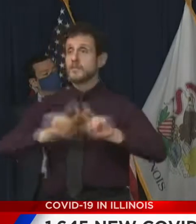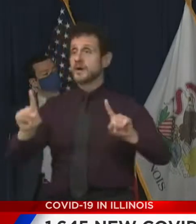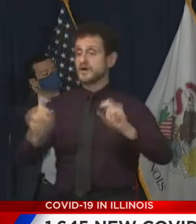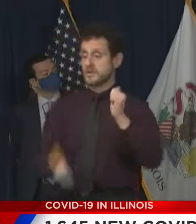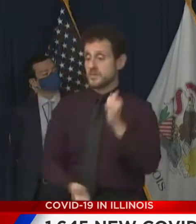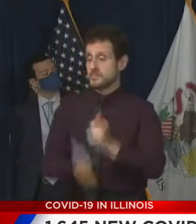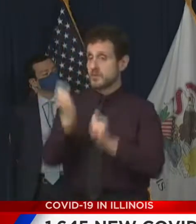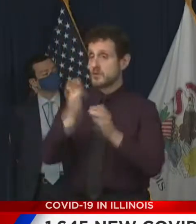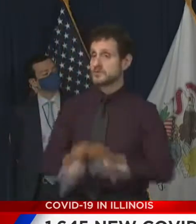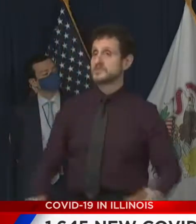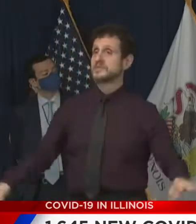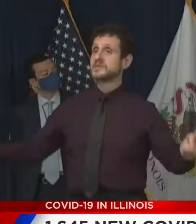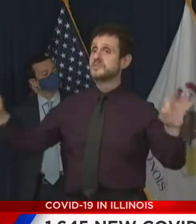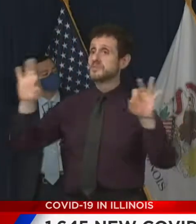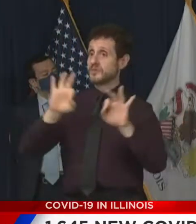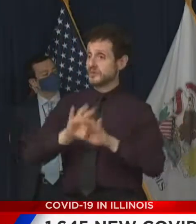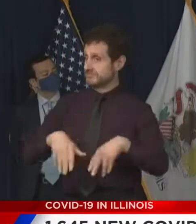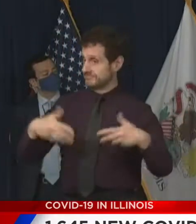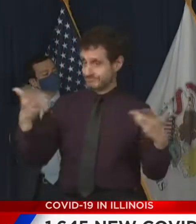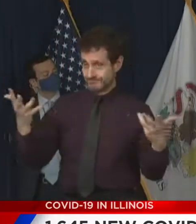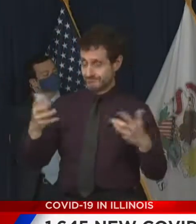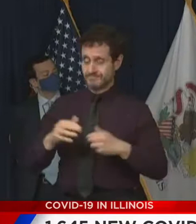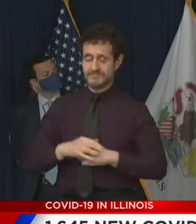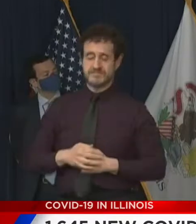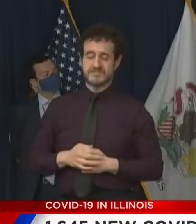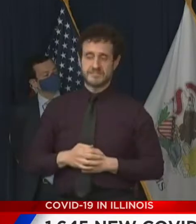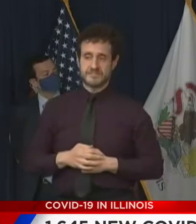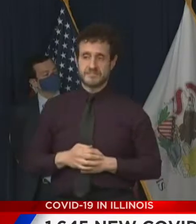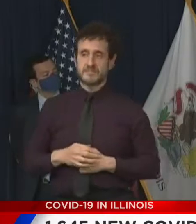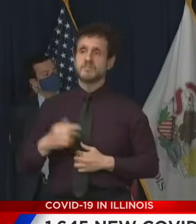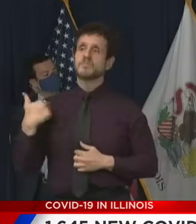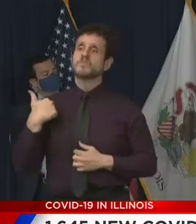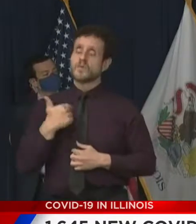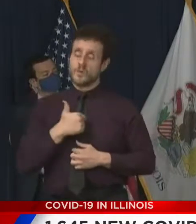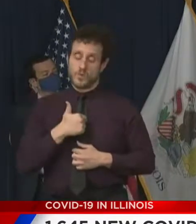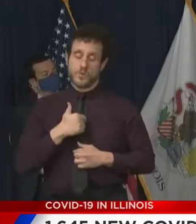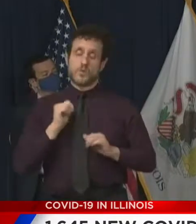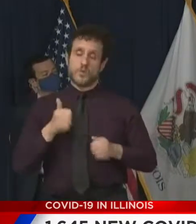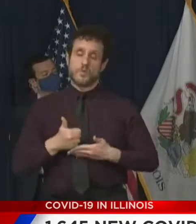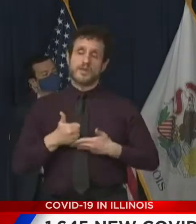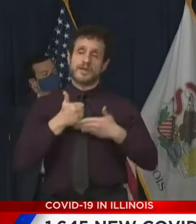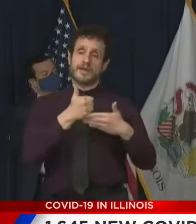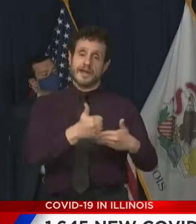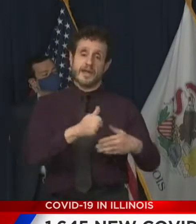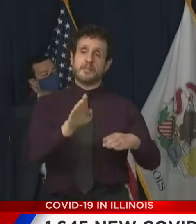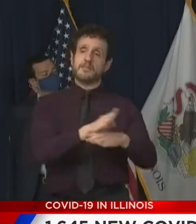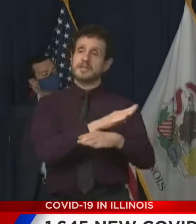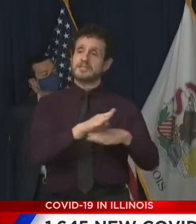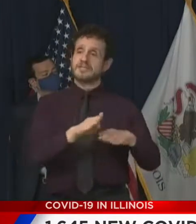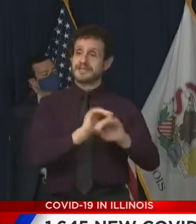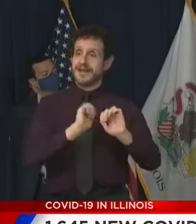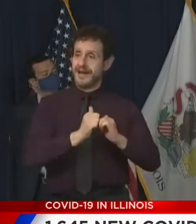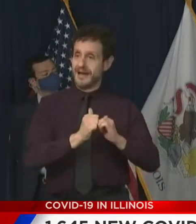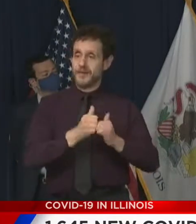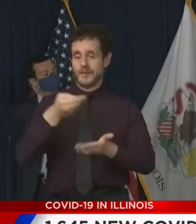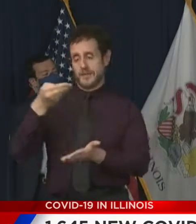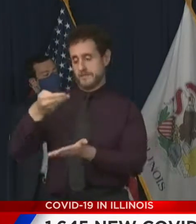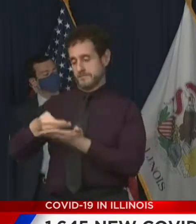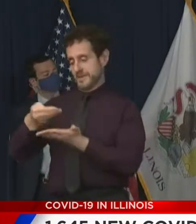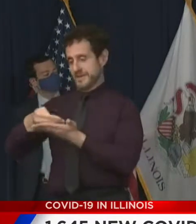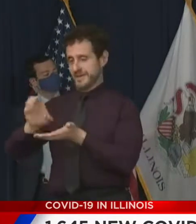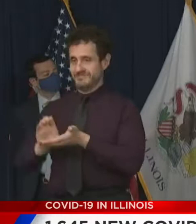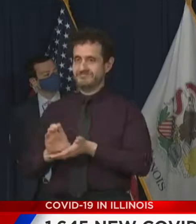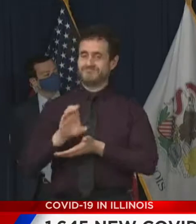can change the trajectory of a business like the infusion of revenue.